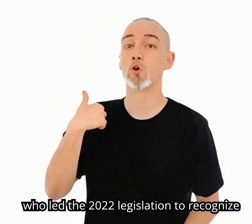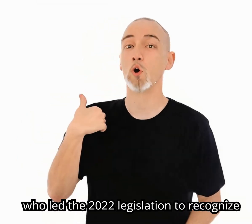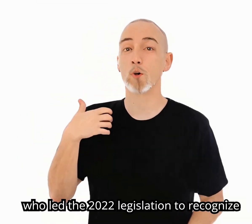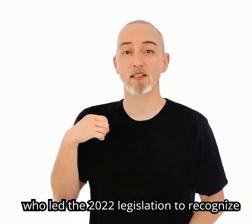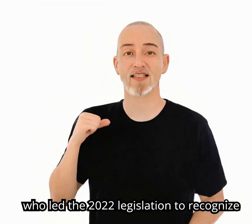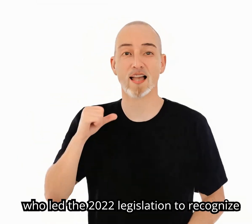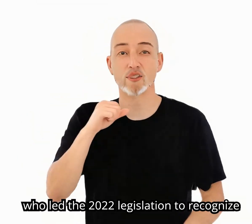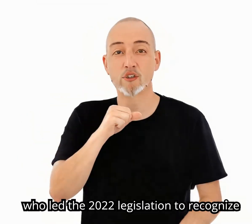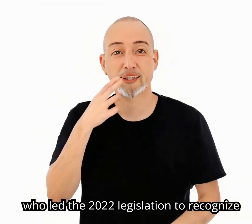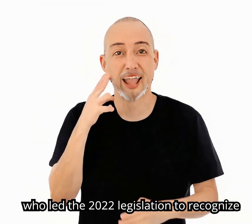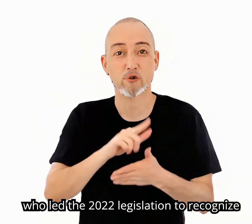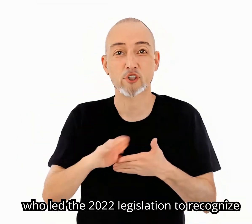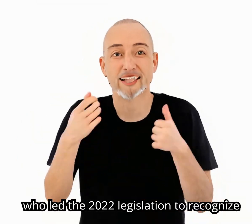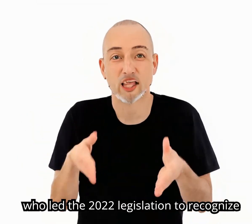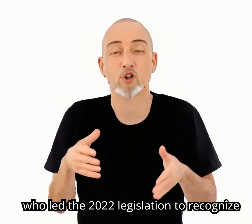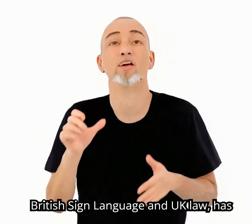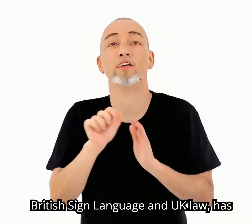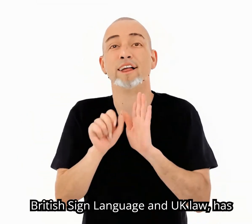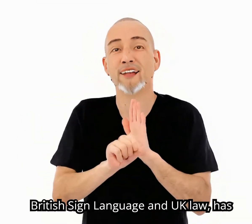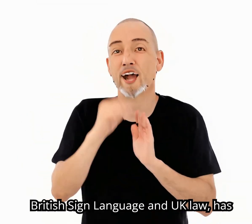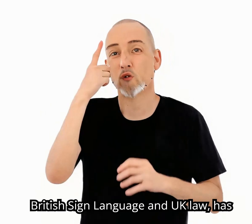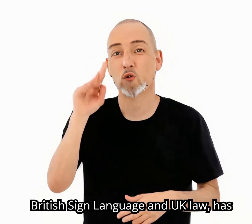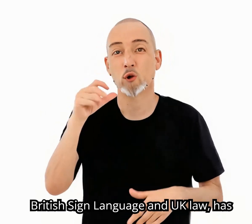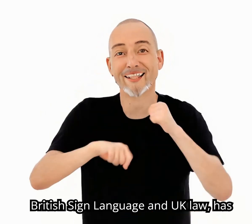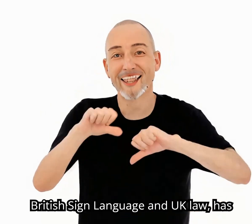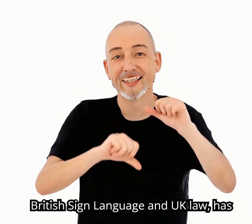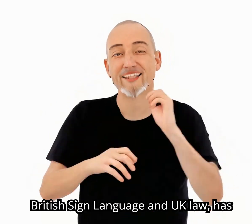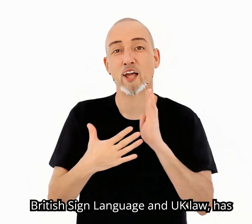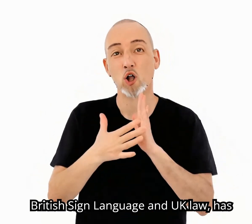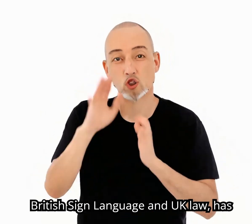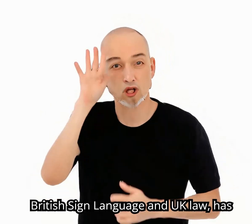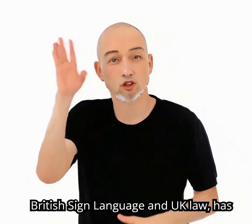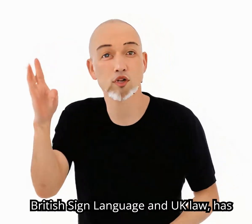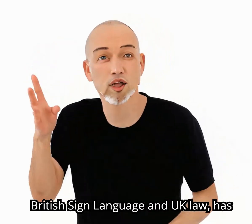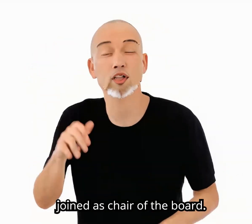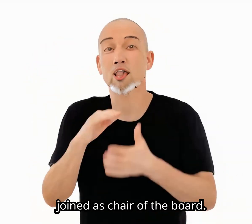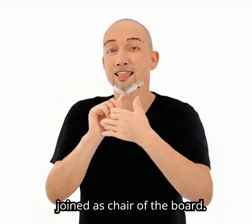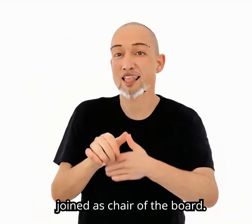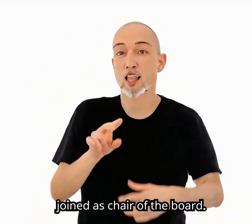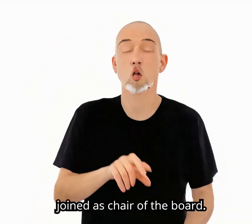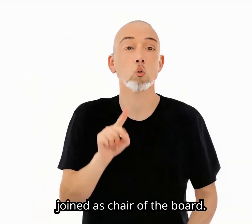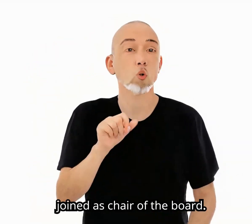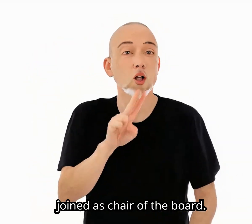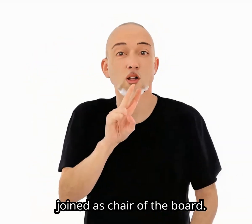legislation to recognize British Sign Language in UK law, has joined as chair of the board.